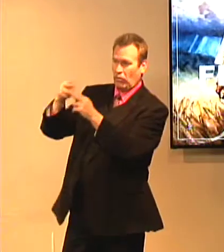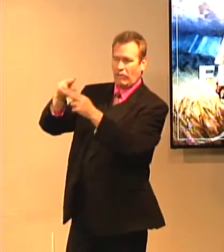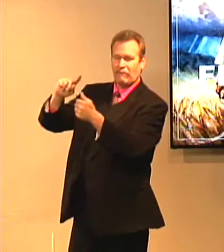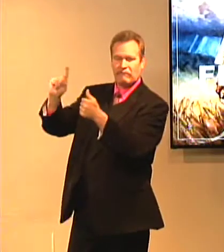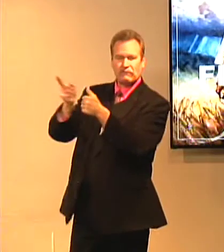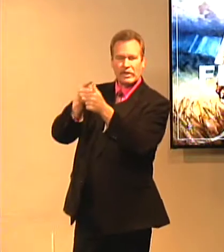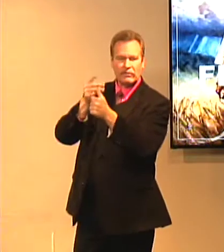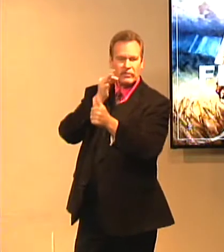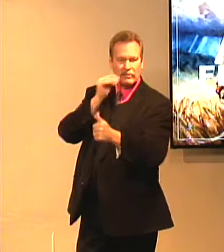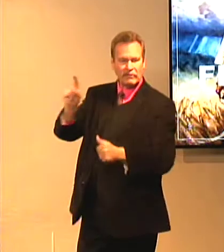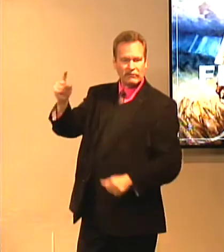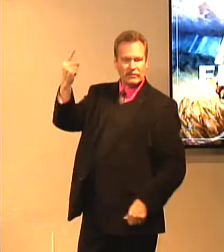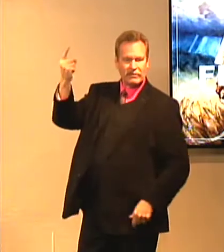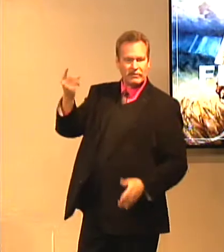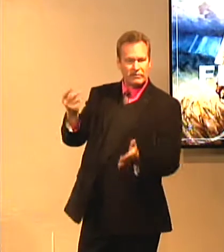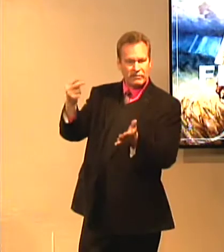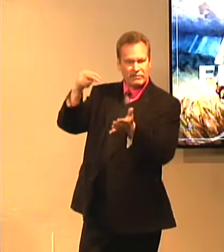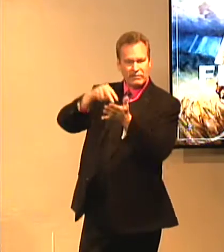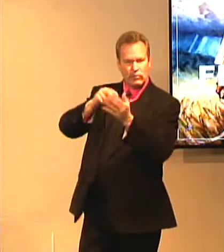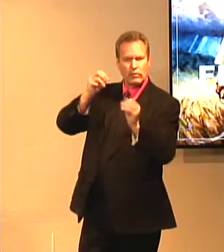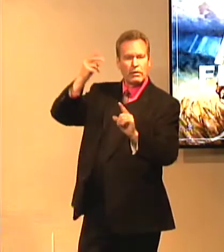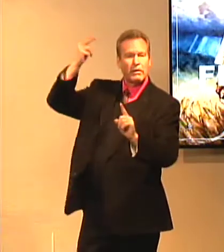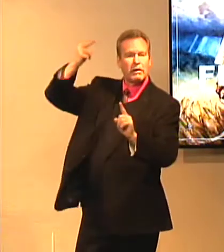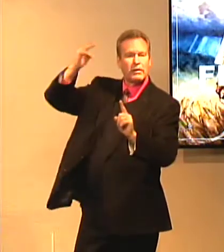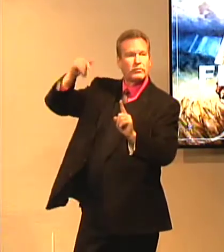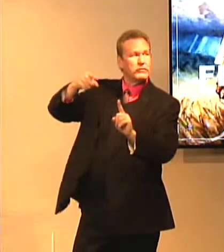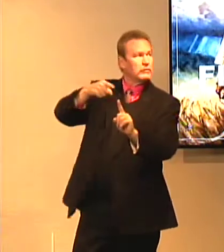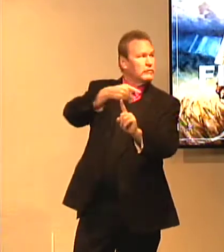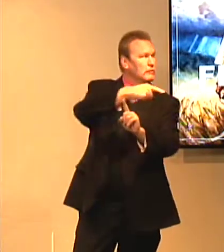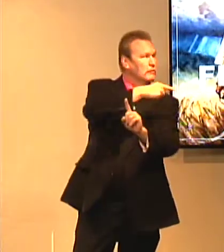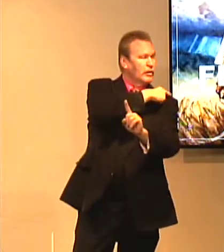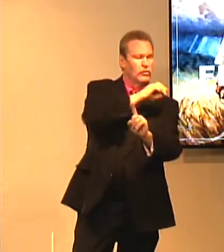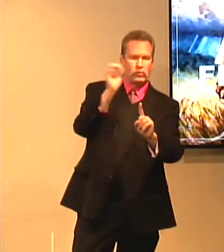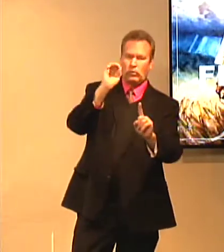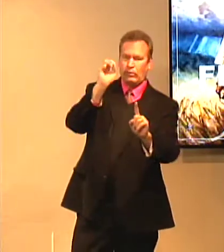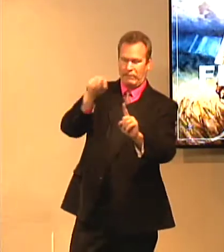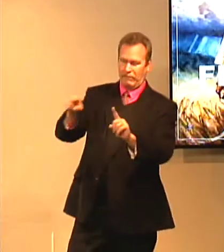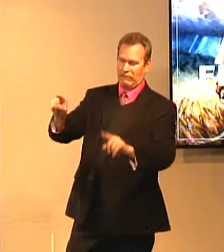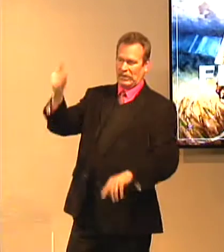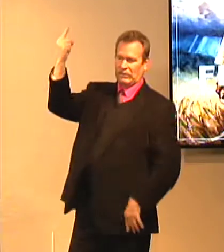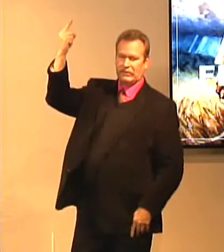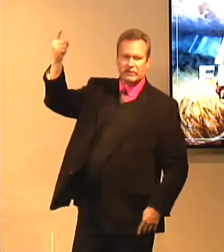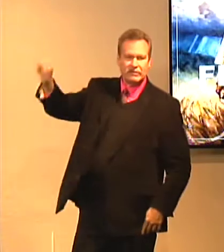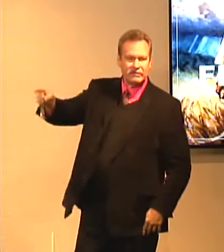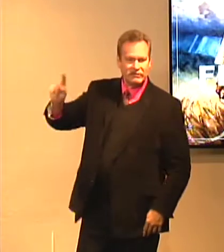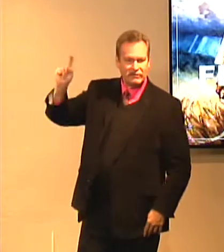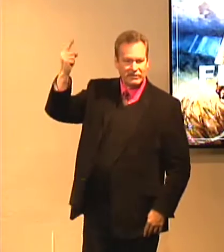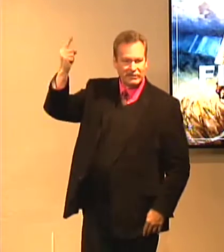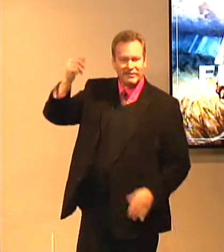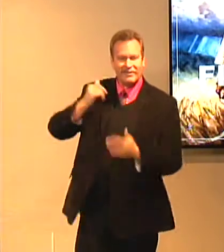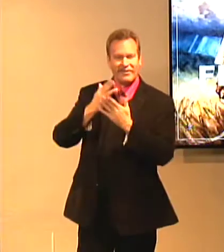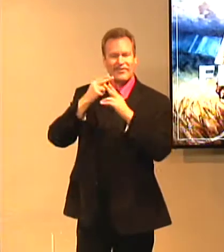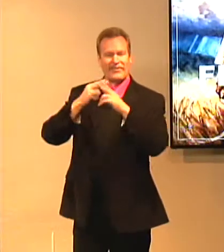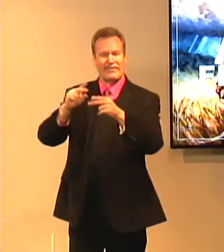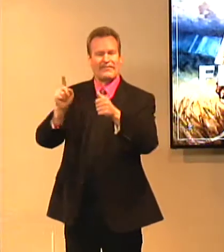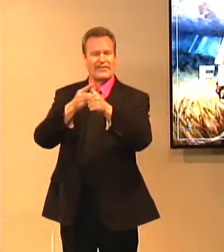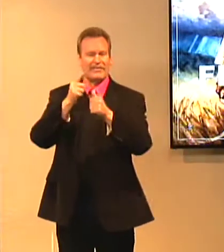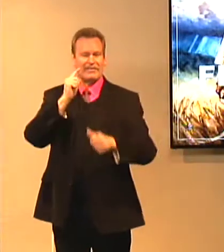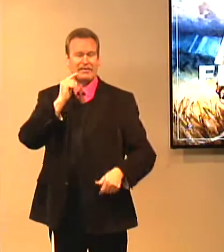So Jesus rose from the dead. And he is called the first fruits from the dead. And he is the one. Prior to this, there had